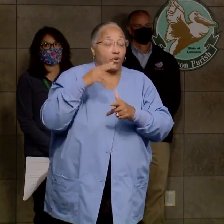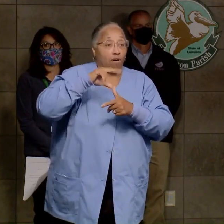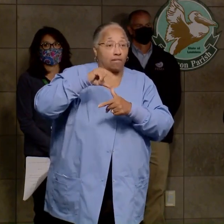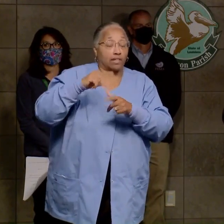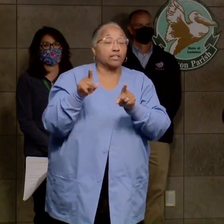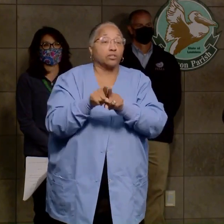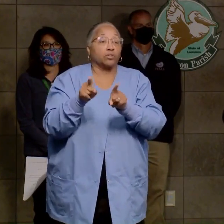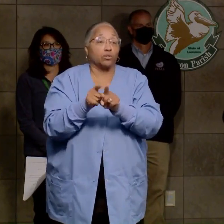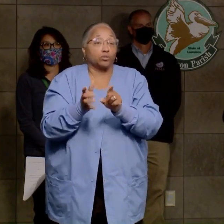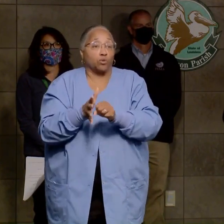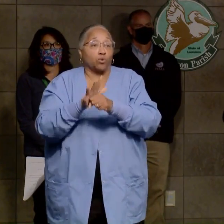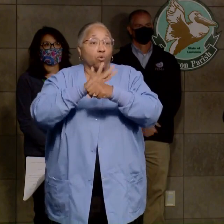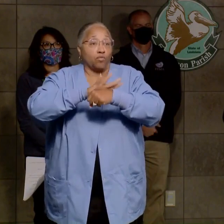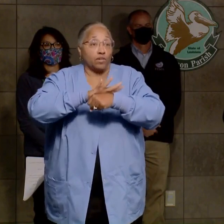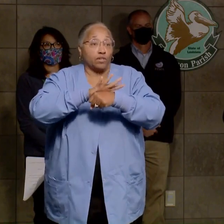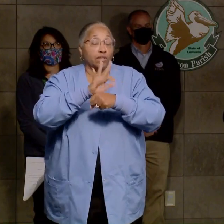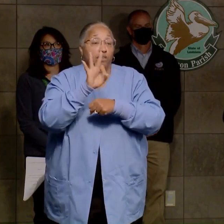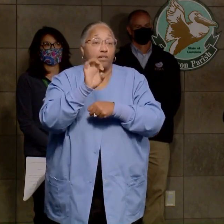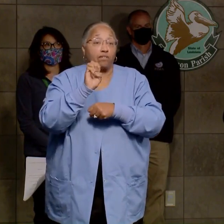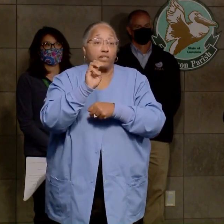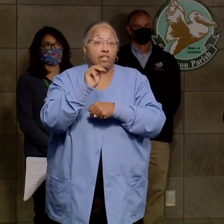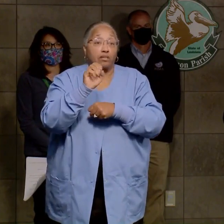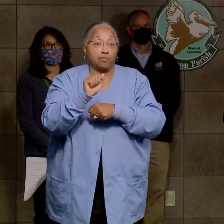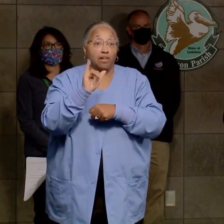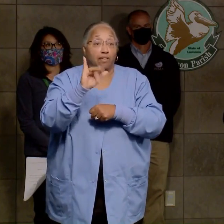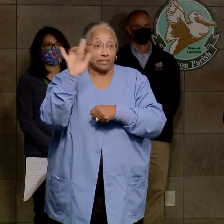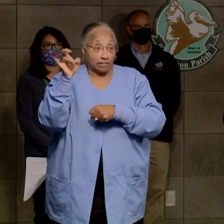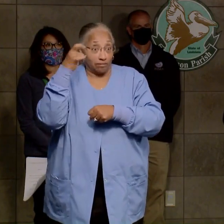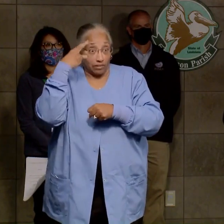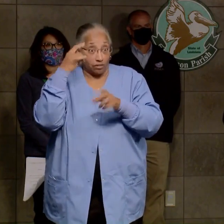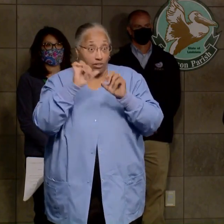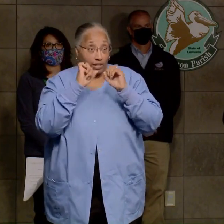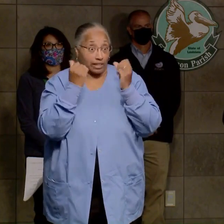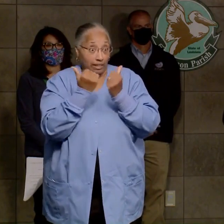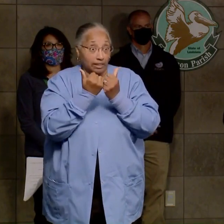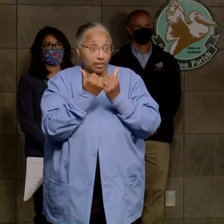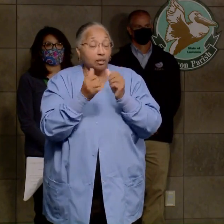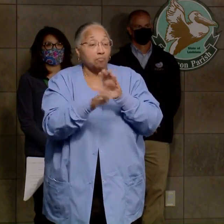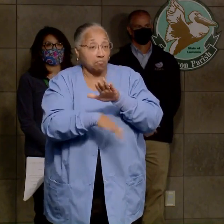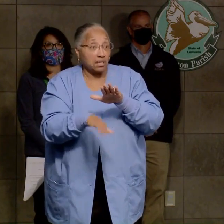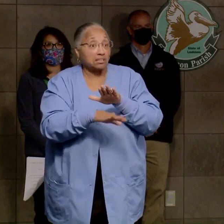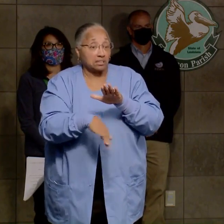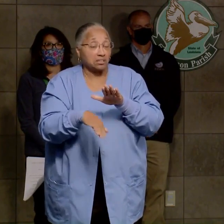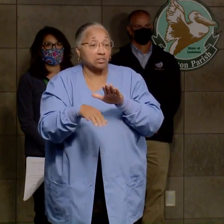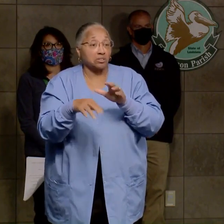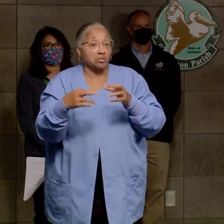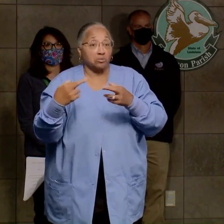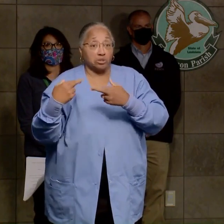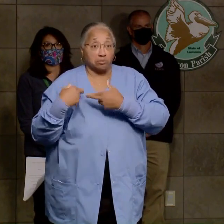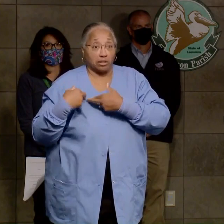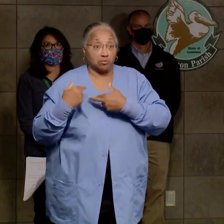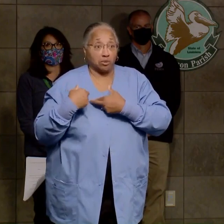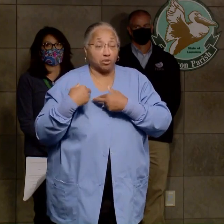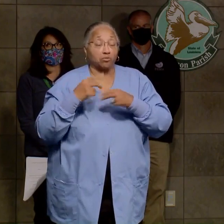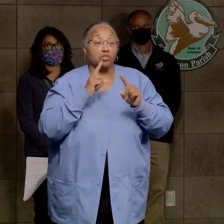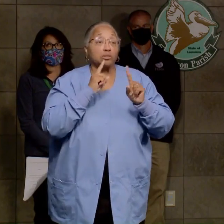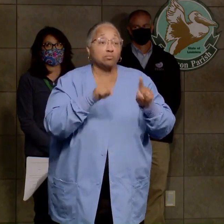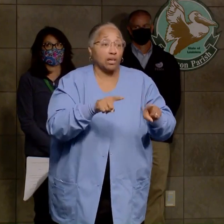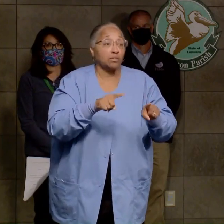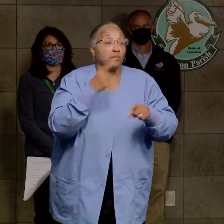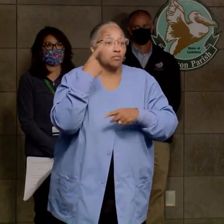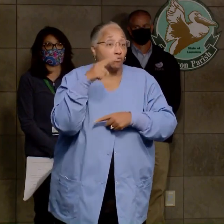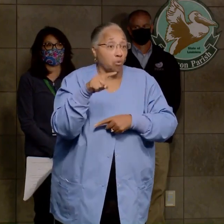-19. FEMA is the federal agency primarily responsible for the response to COVID